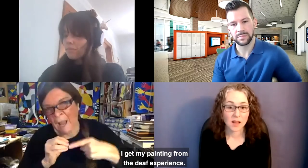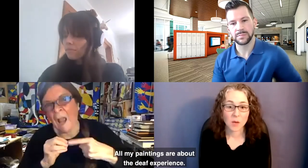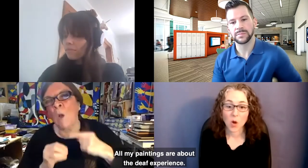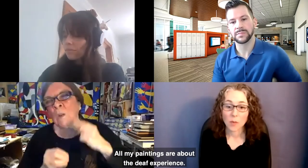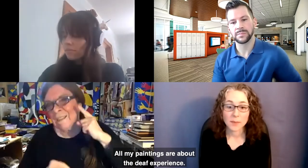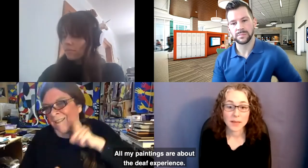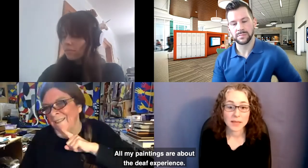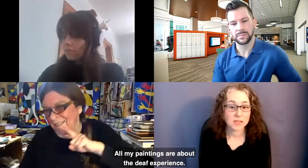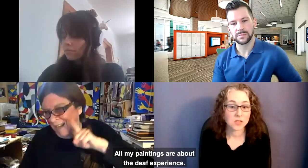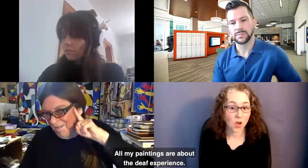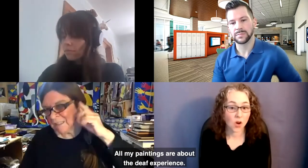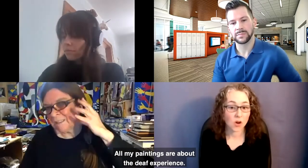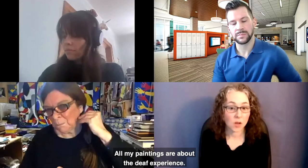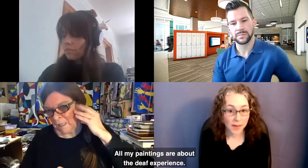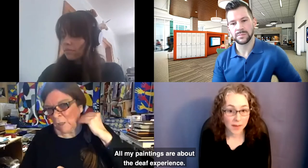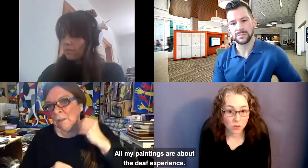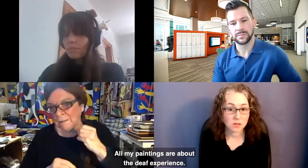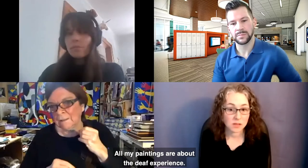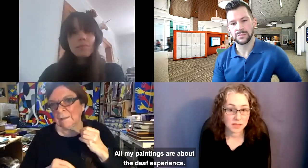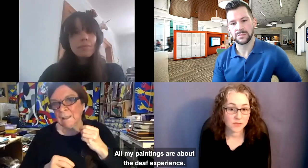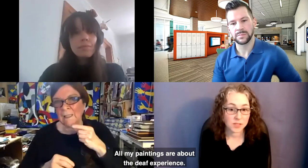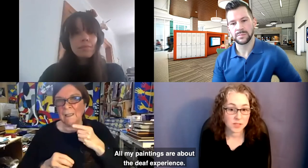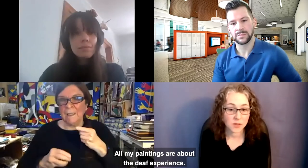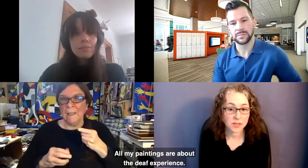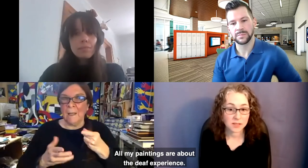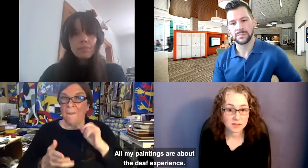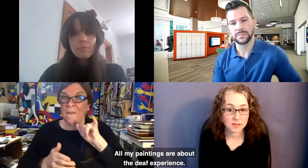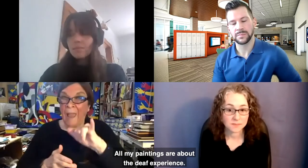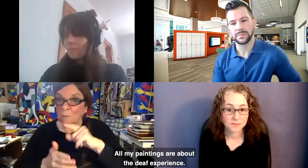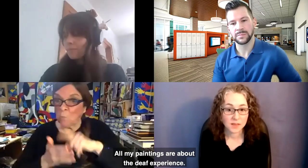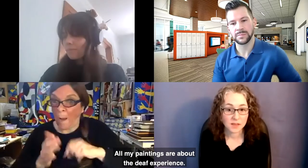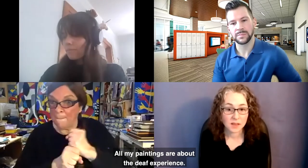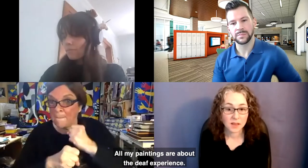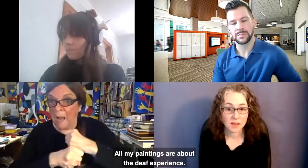All my paintings are about the Deaf Experience.